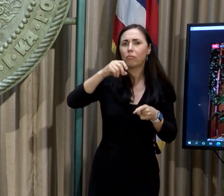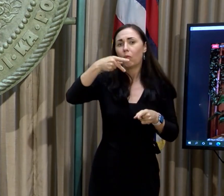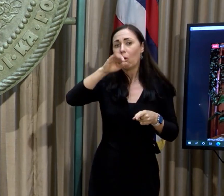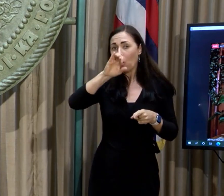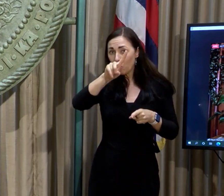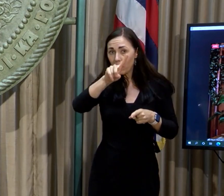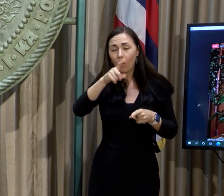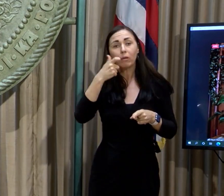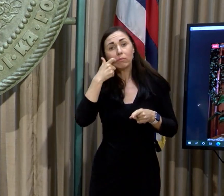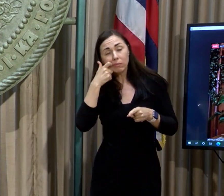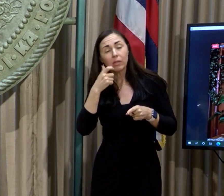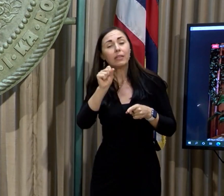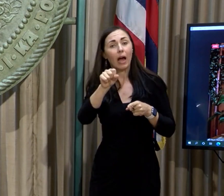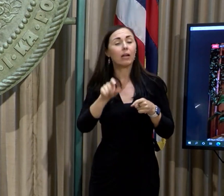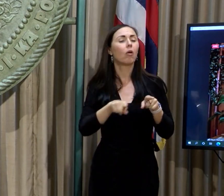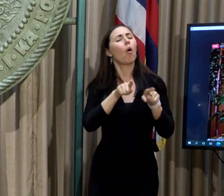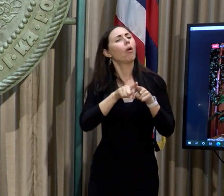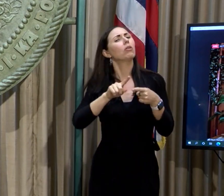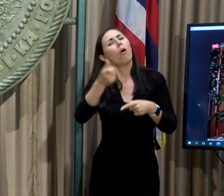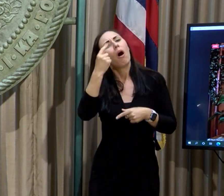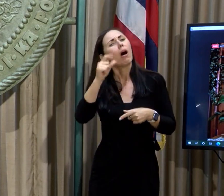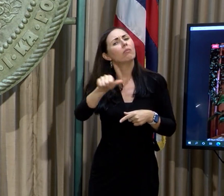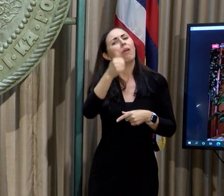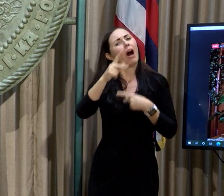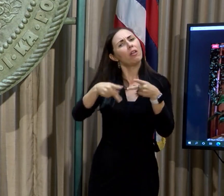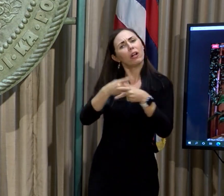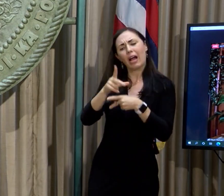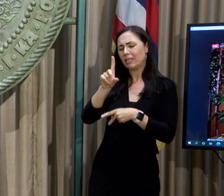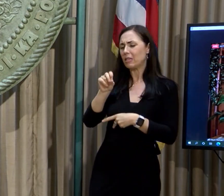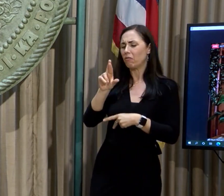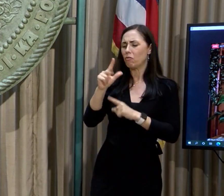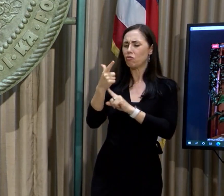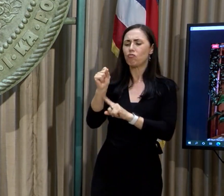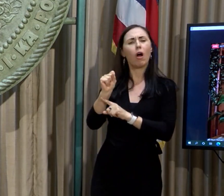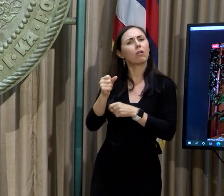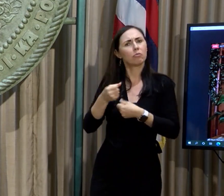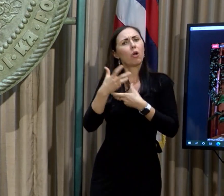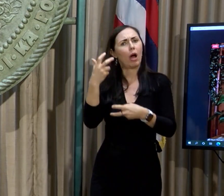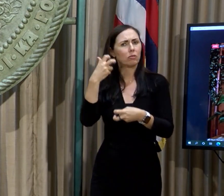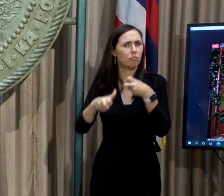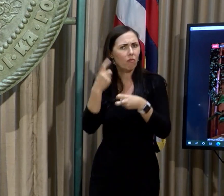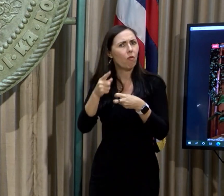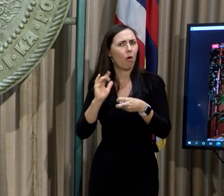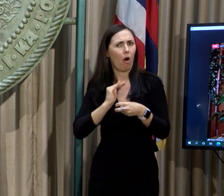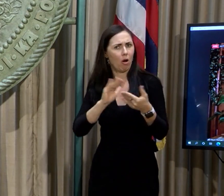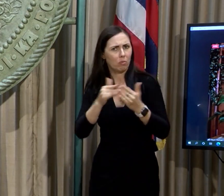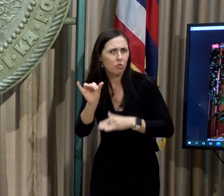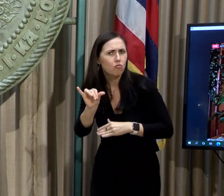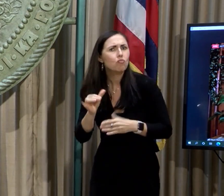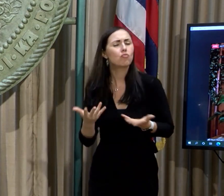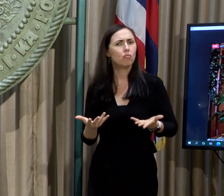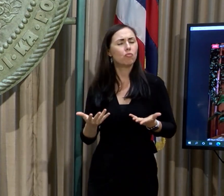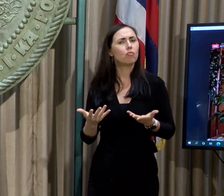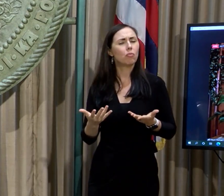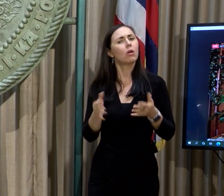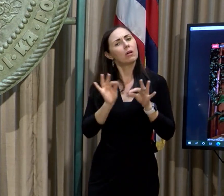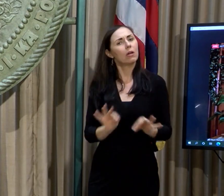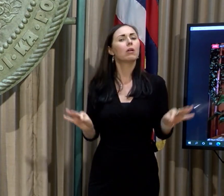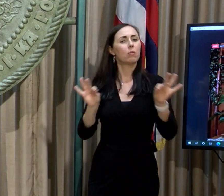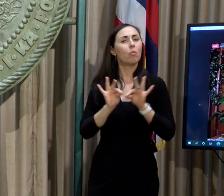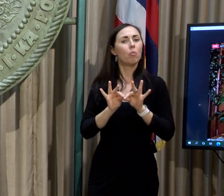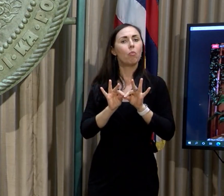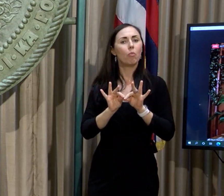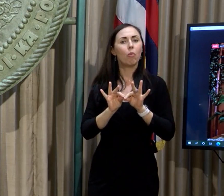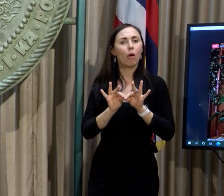we also recognize that there are other drugs that are a menace to our community. And we certainly wanted to ensure that